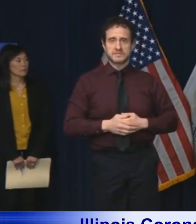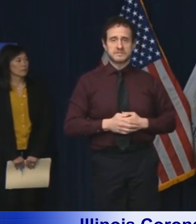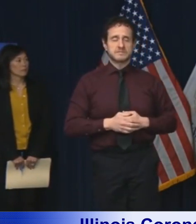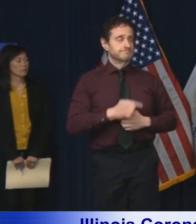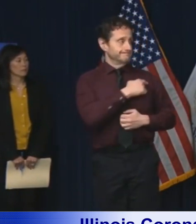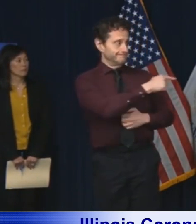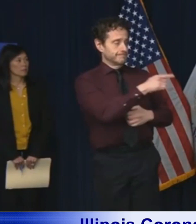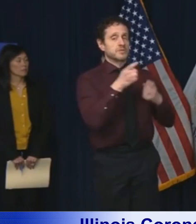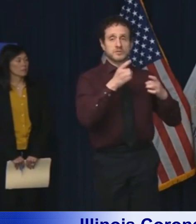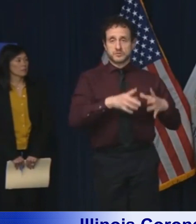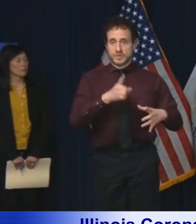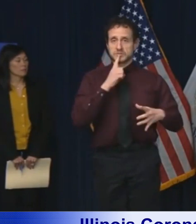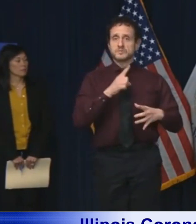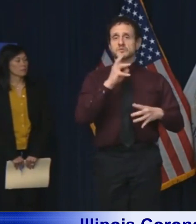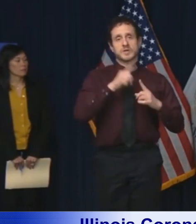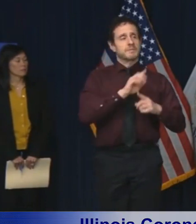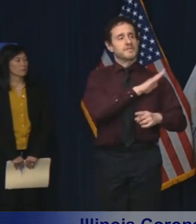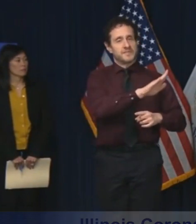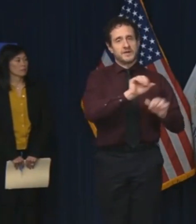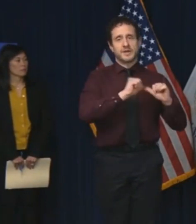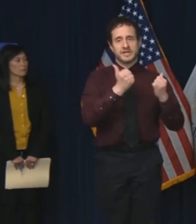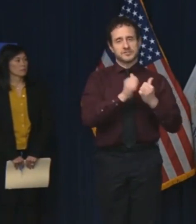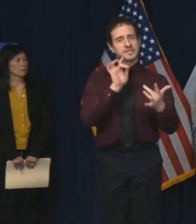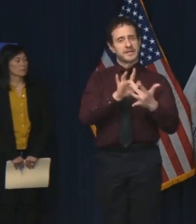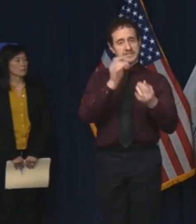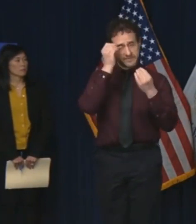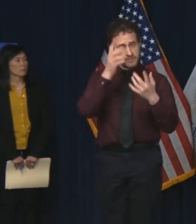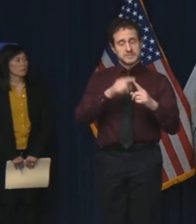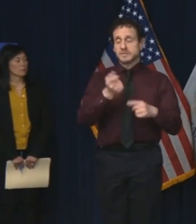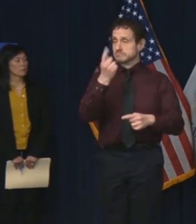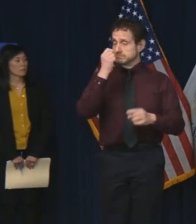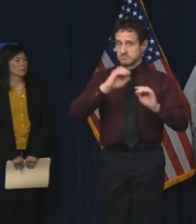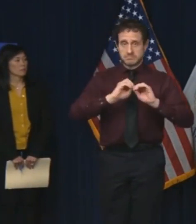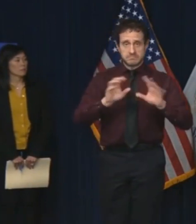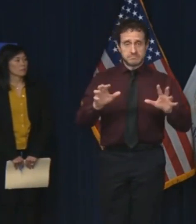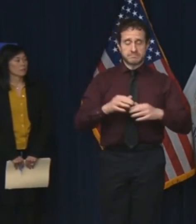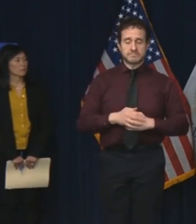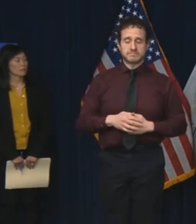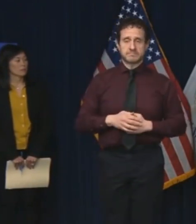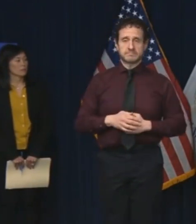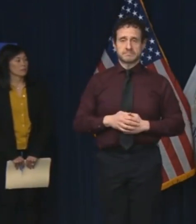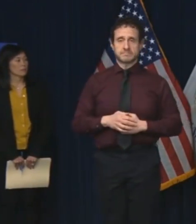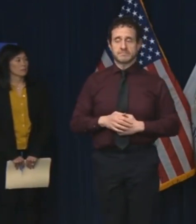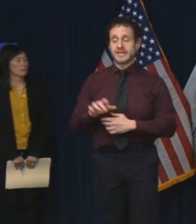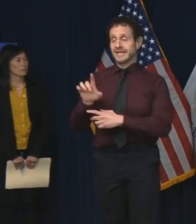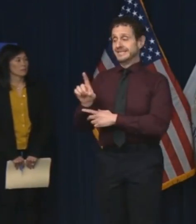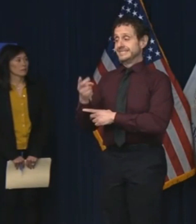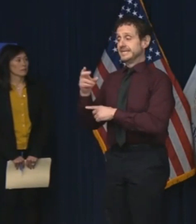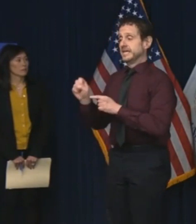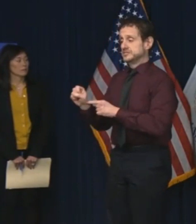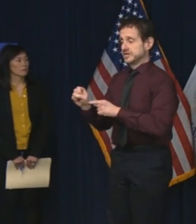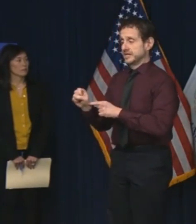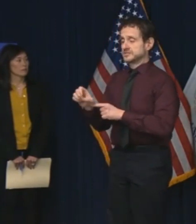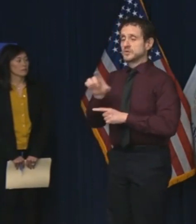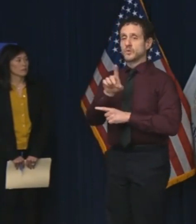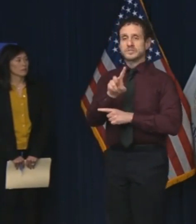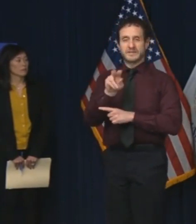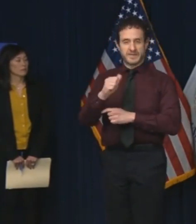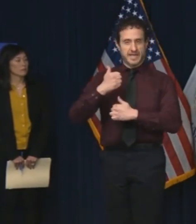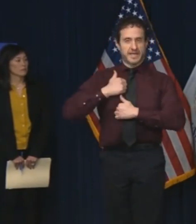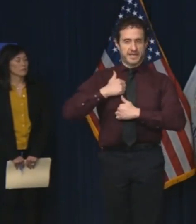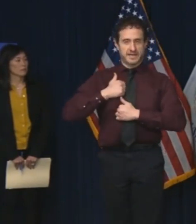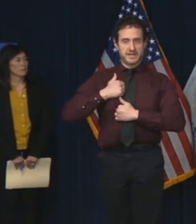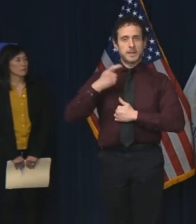contact information for their agencies. But let me be clear. There are no DHS or DVA public benefits